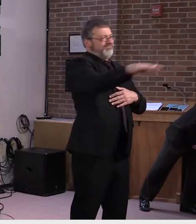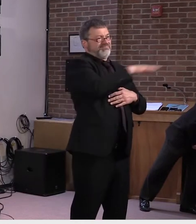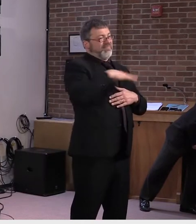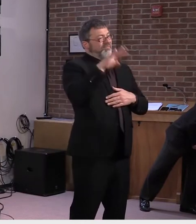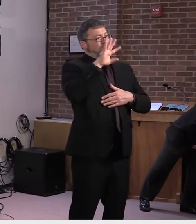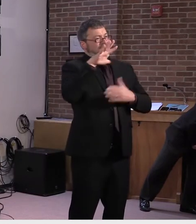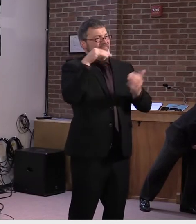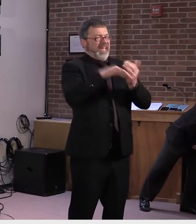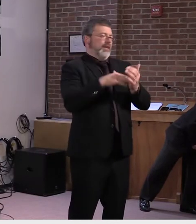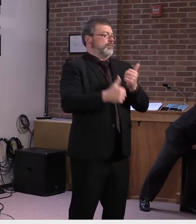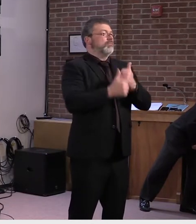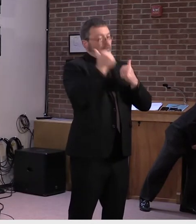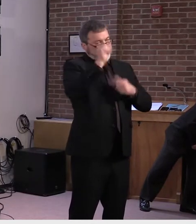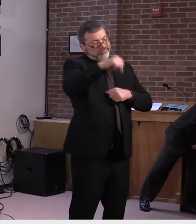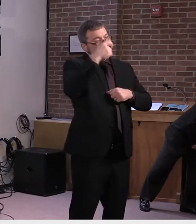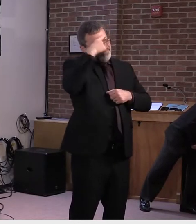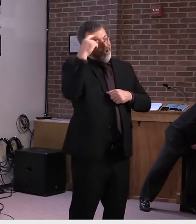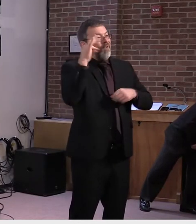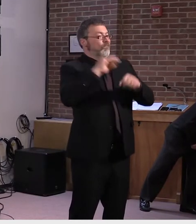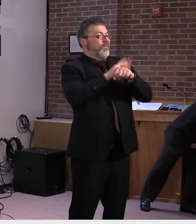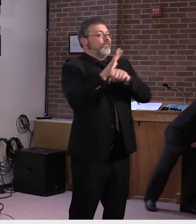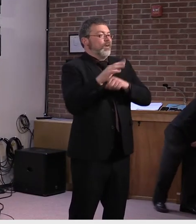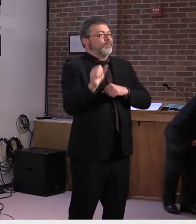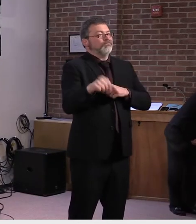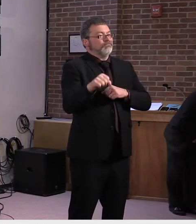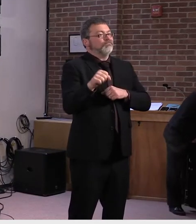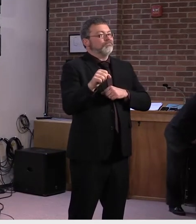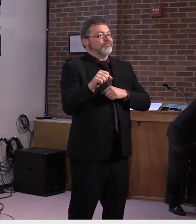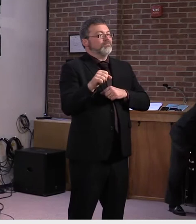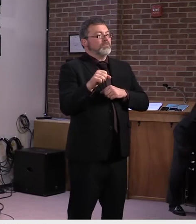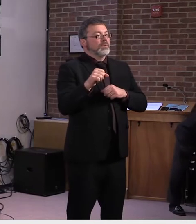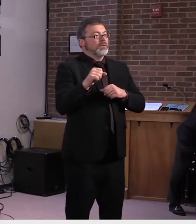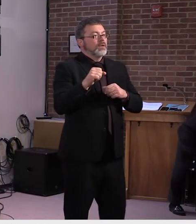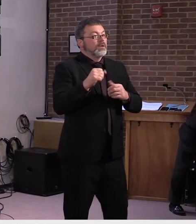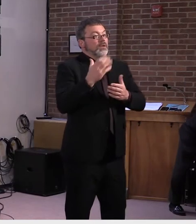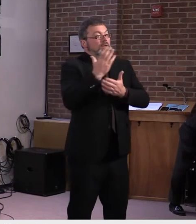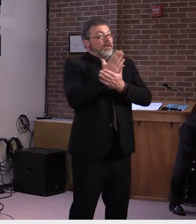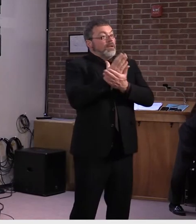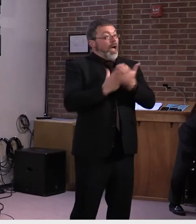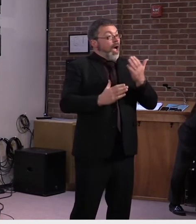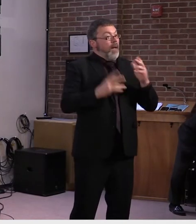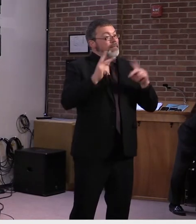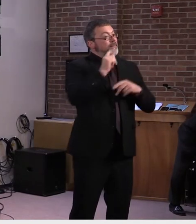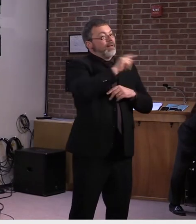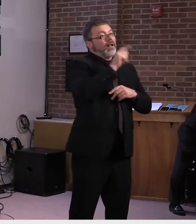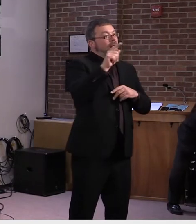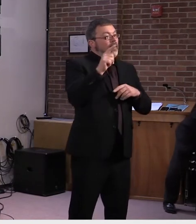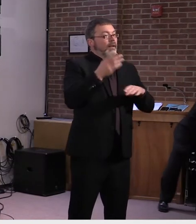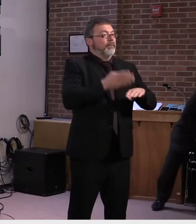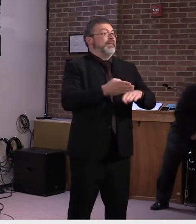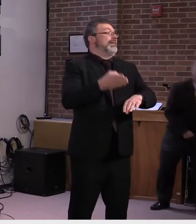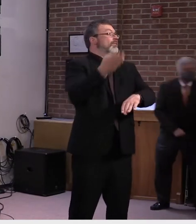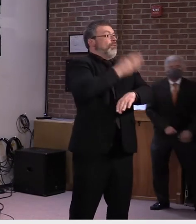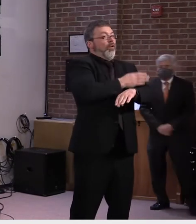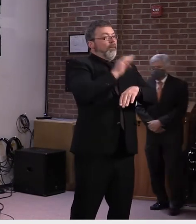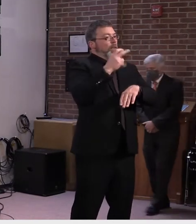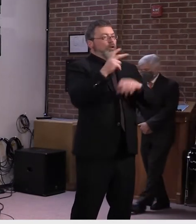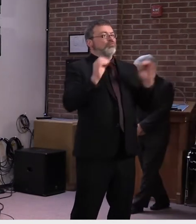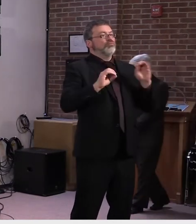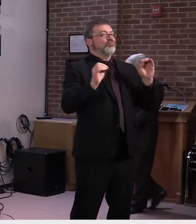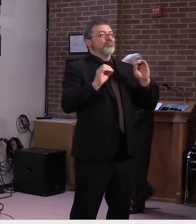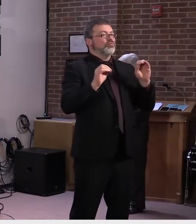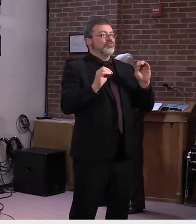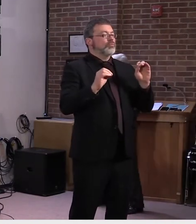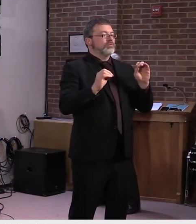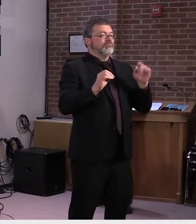where someone may have been unemployed even prior to COVID-19, um, that is still collecting benefits, um, or there